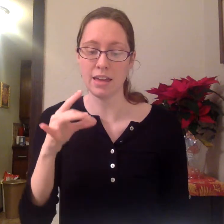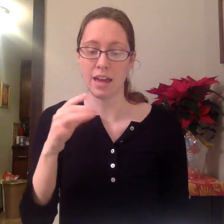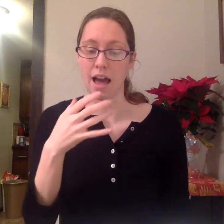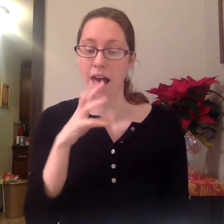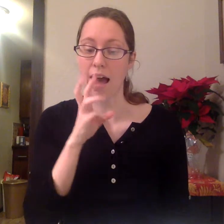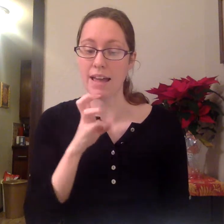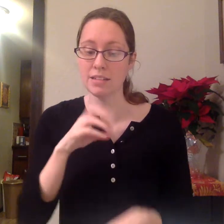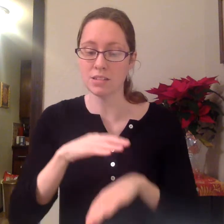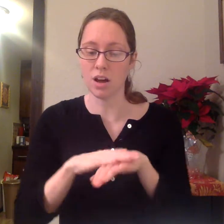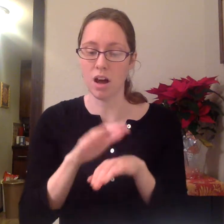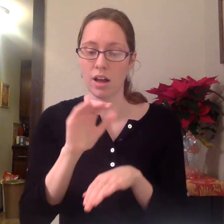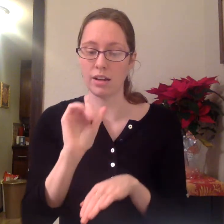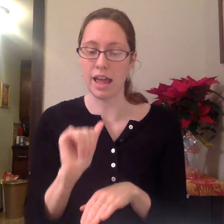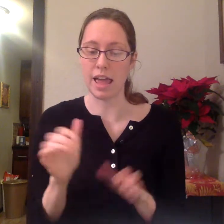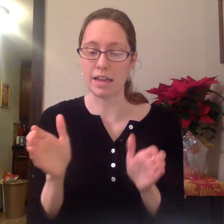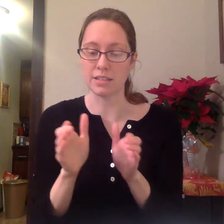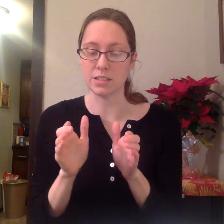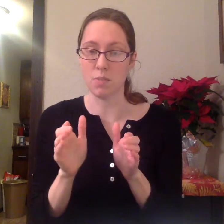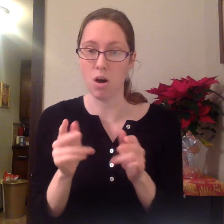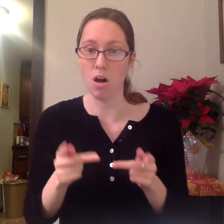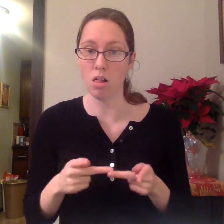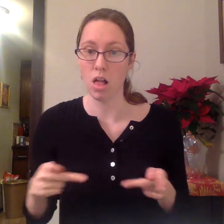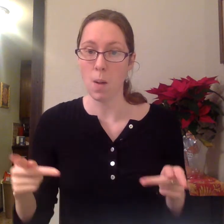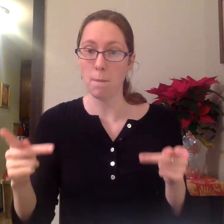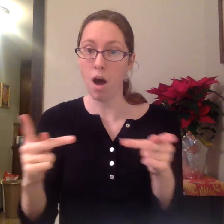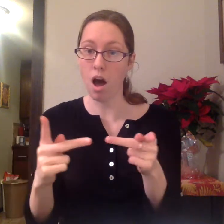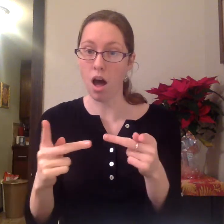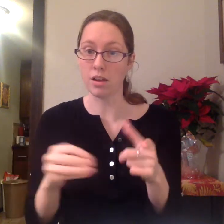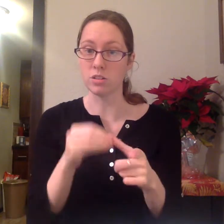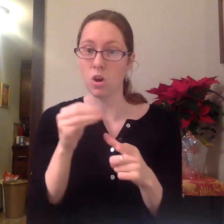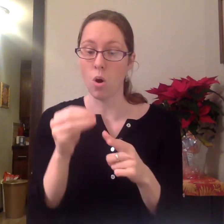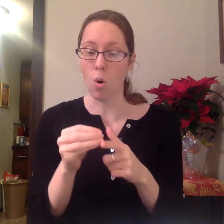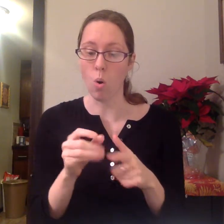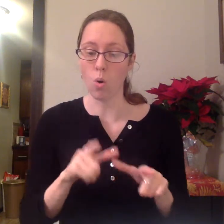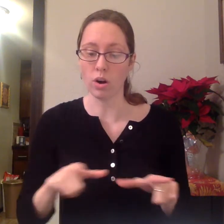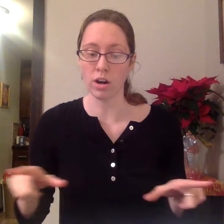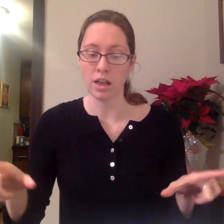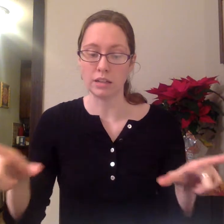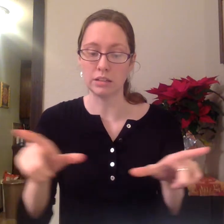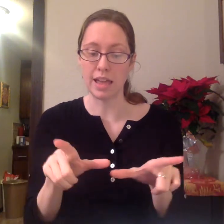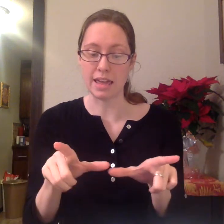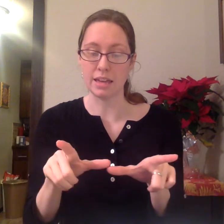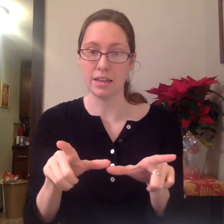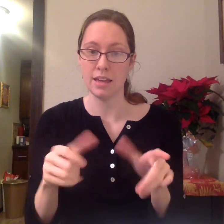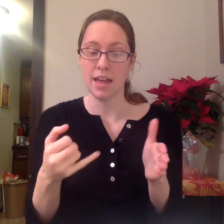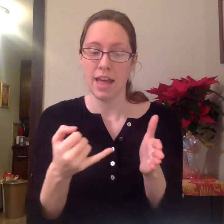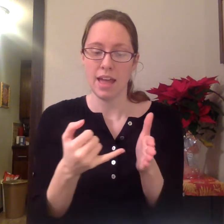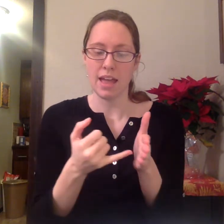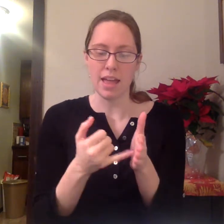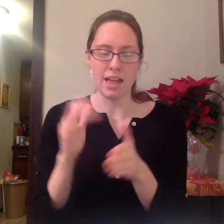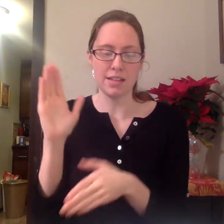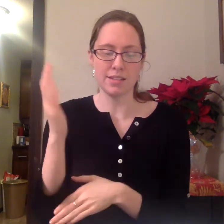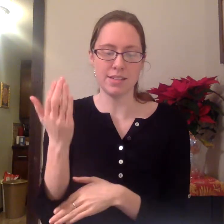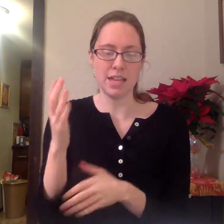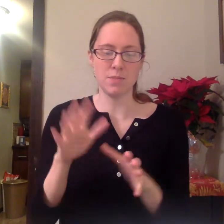ice on a small pond or lake. It seemed